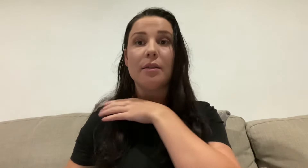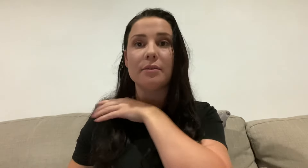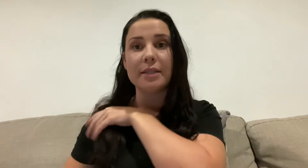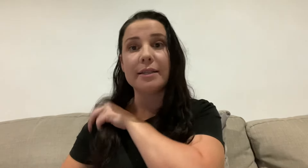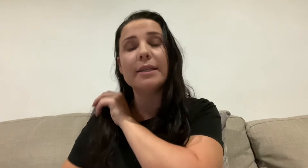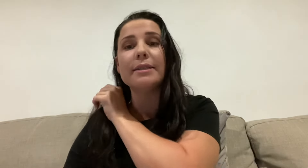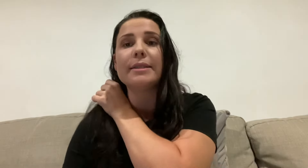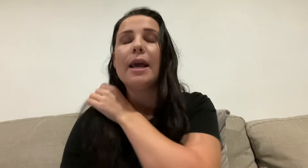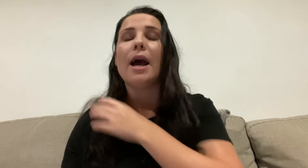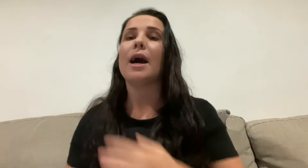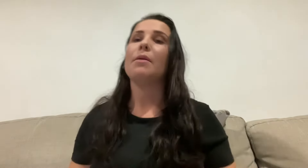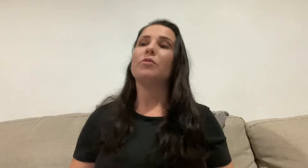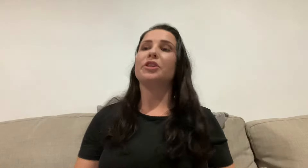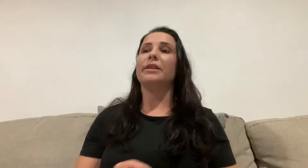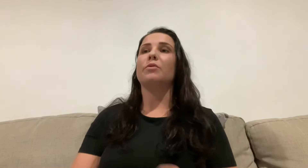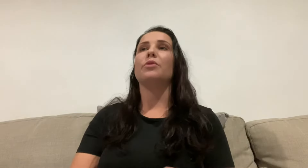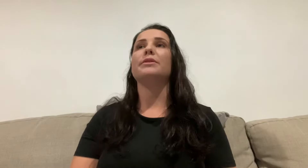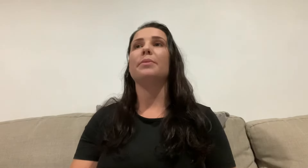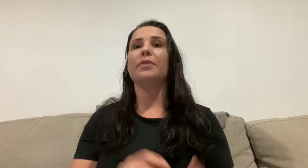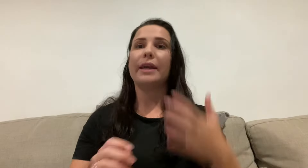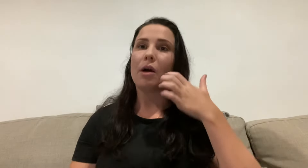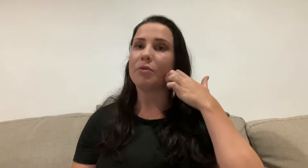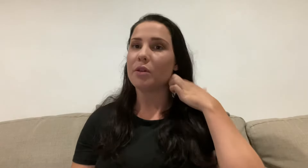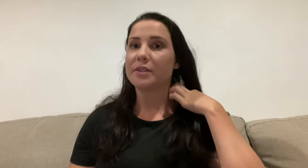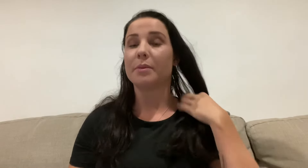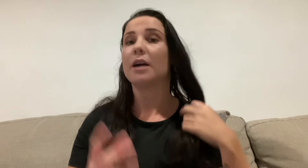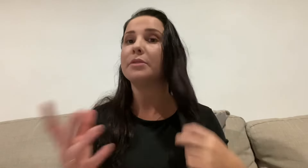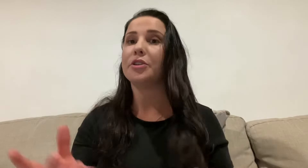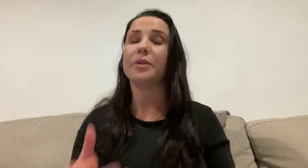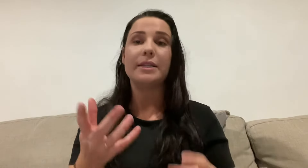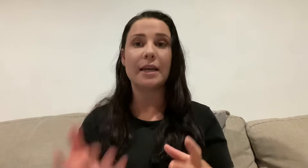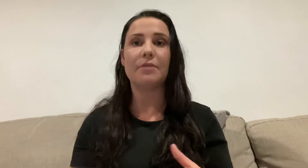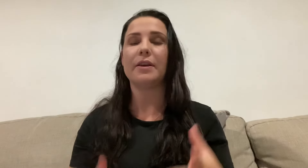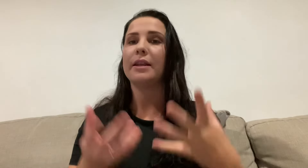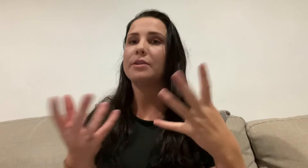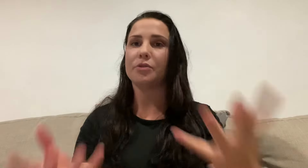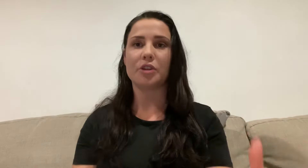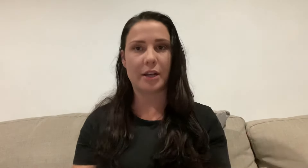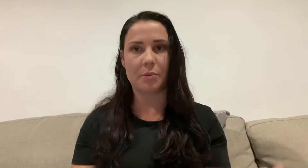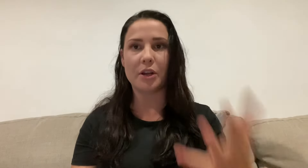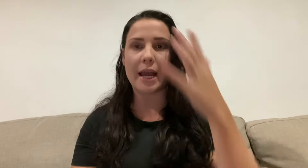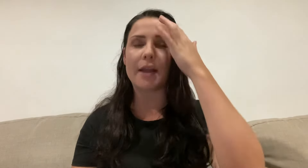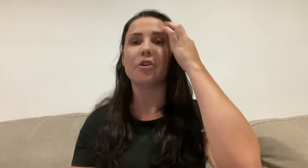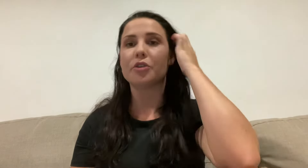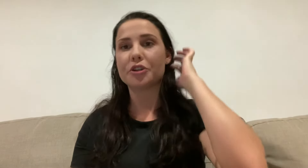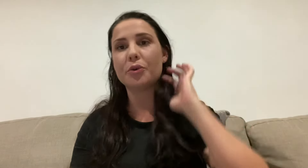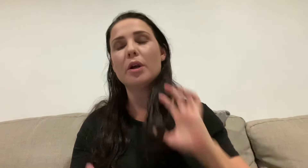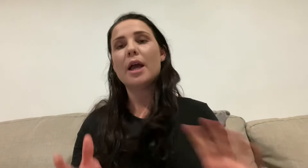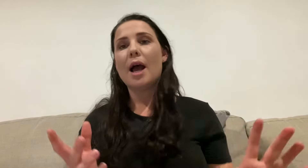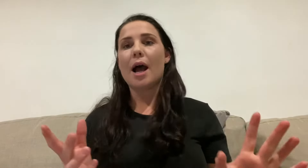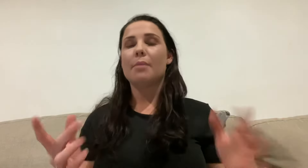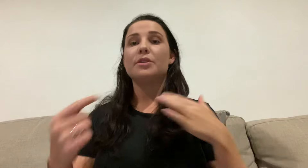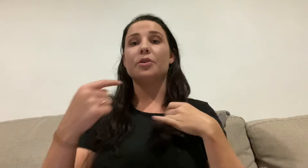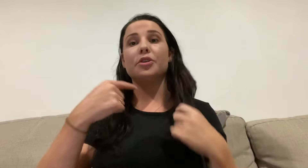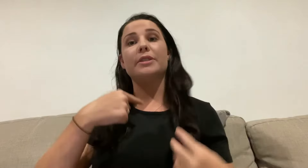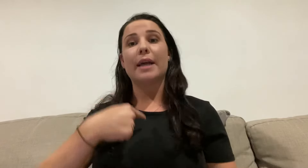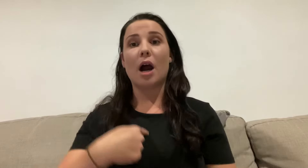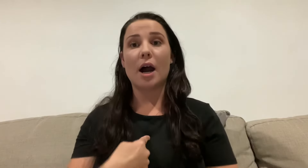sentence, um, which I think would also be really helpful if someone comes to you and they're deaf and they're sort of trying to communicate and you're not sure. Um, so you'd say I